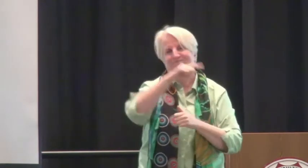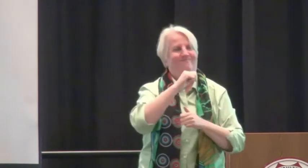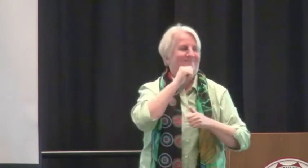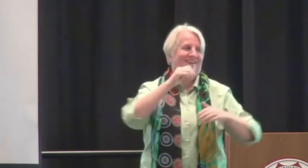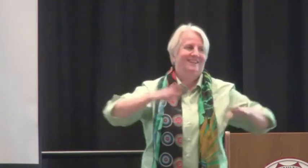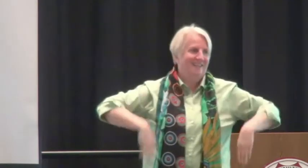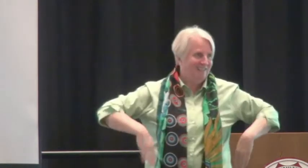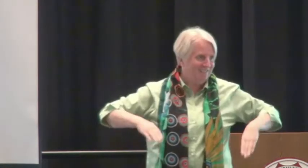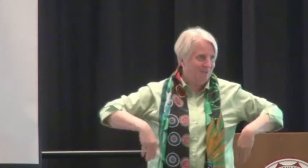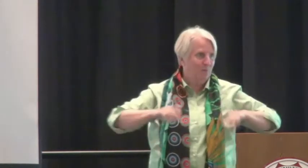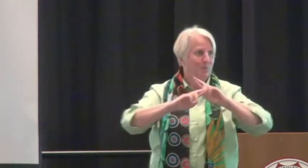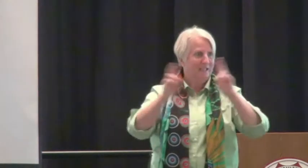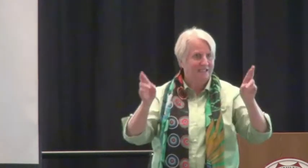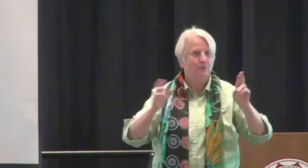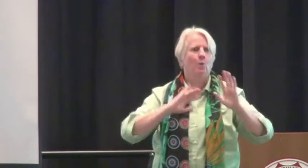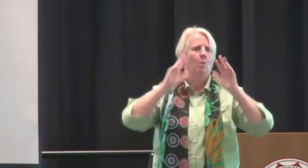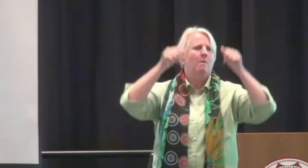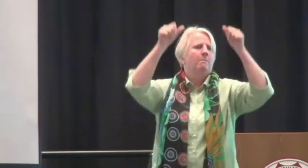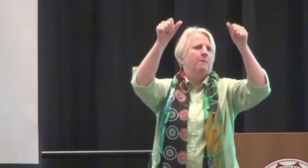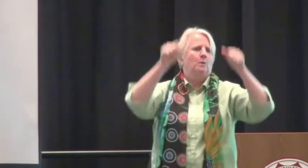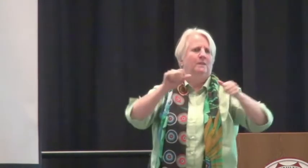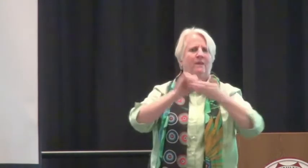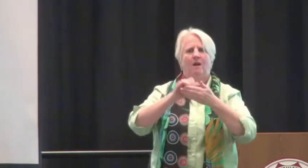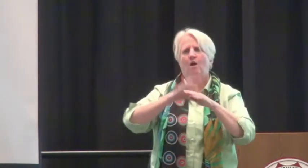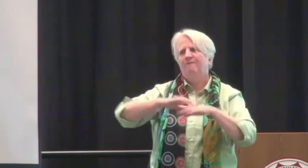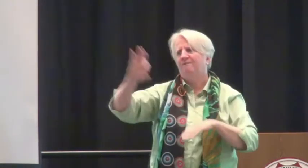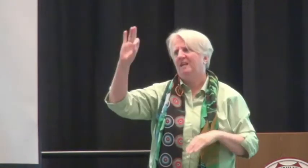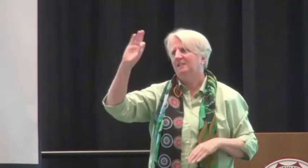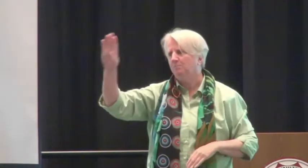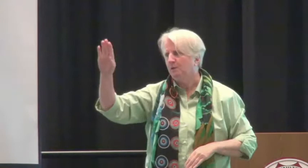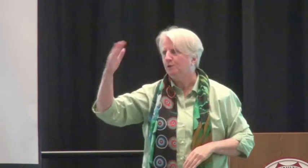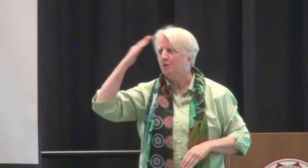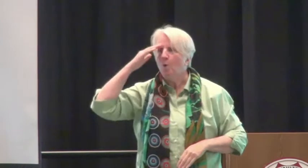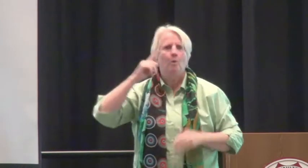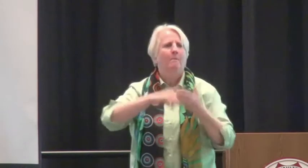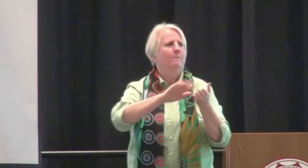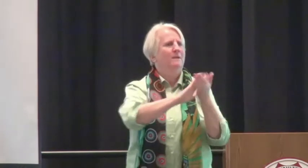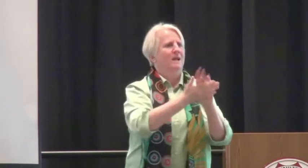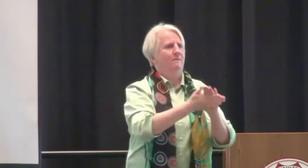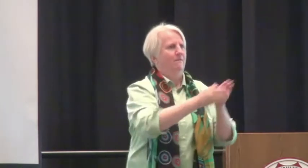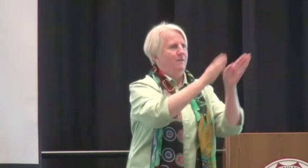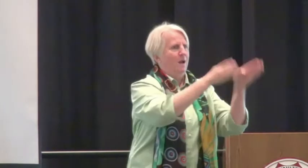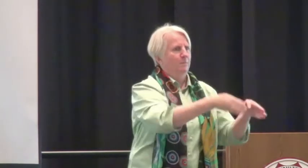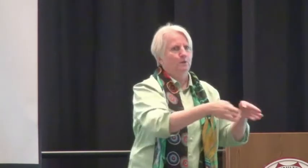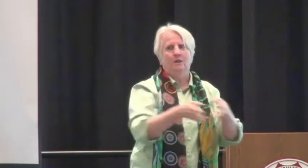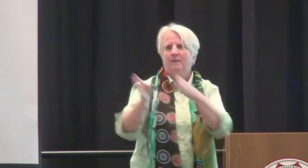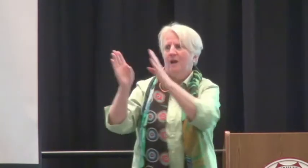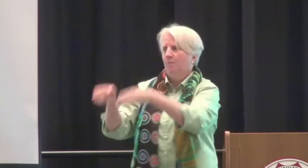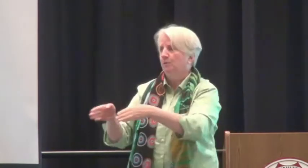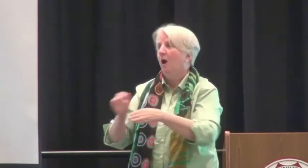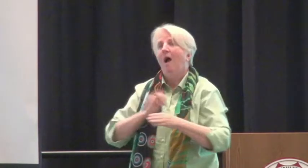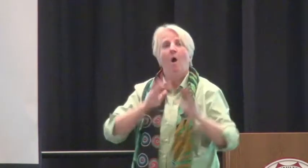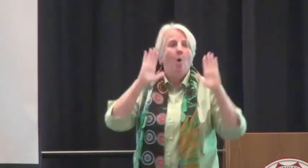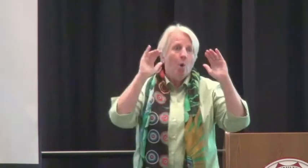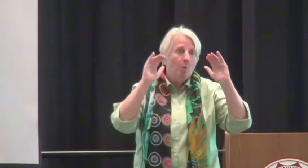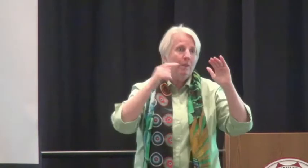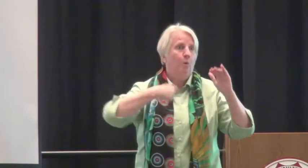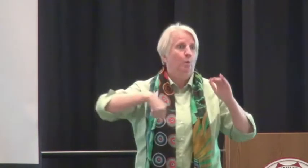hoping to find out what happened. And when I do, I will go ahead and post that on Facebook so you can follow up and see which